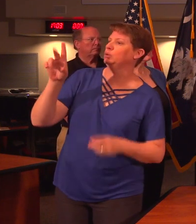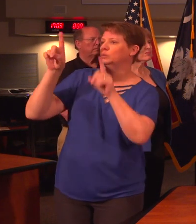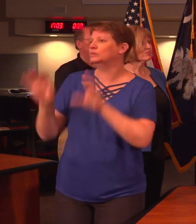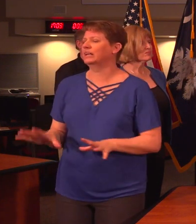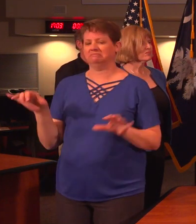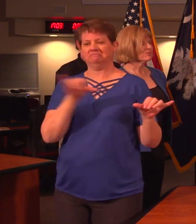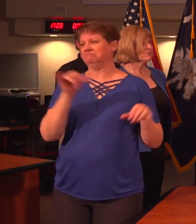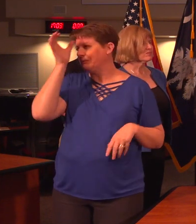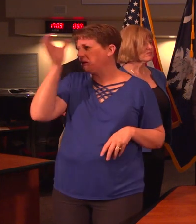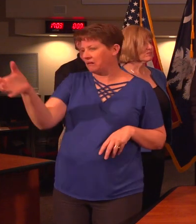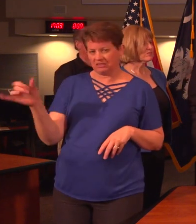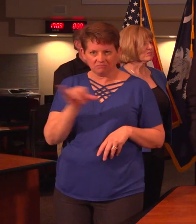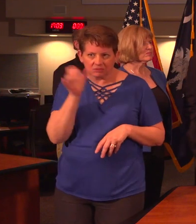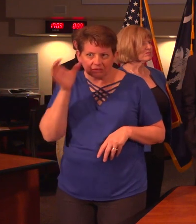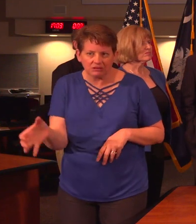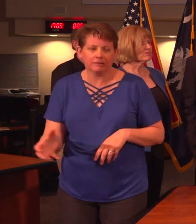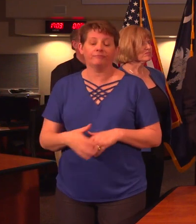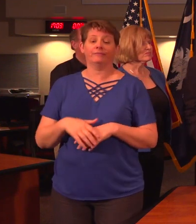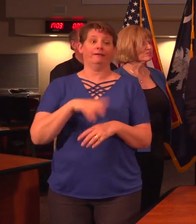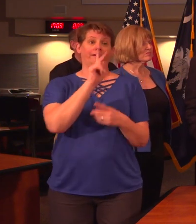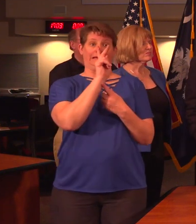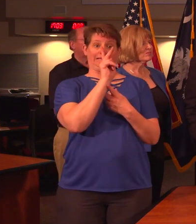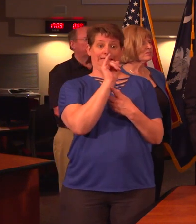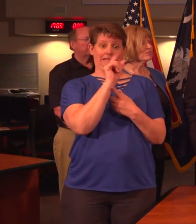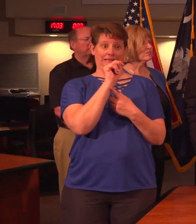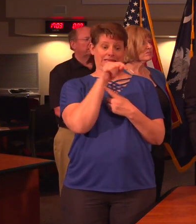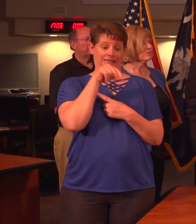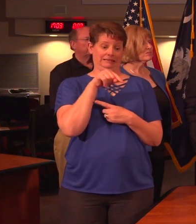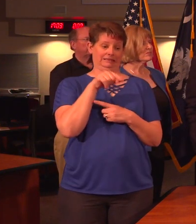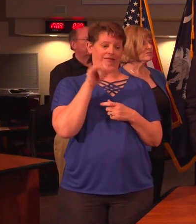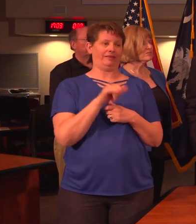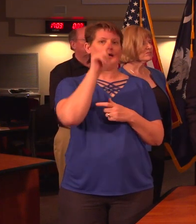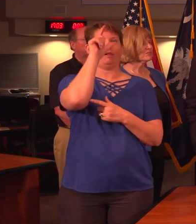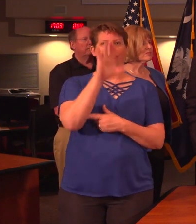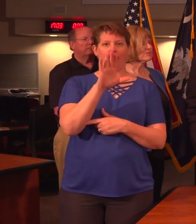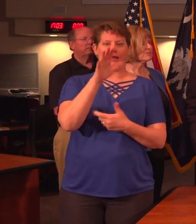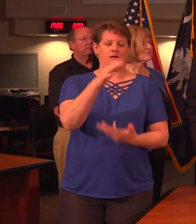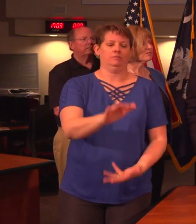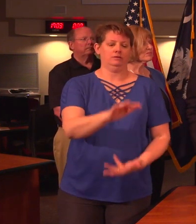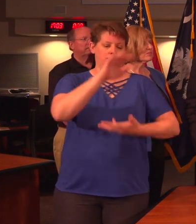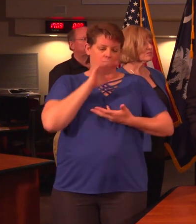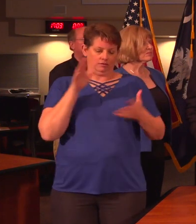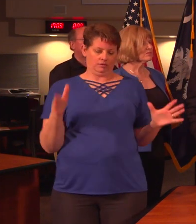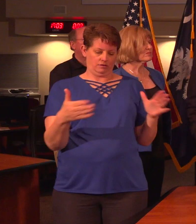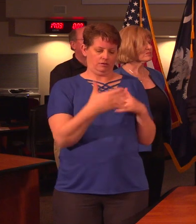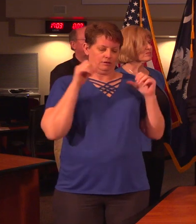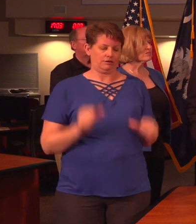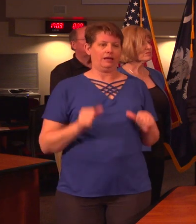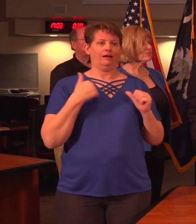or you have another positive test a kit refers to what a laboratory has that can perform